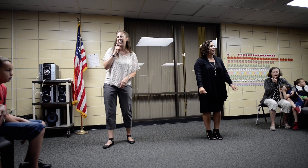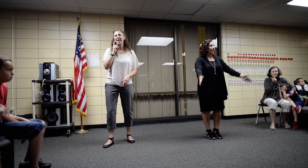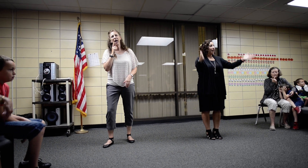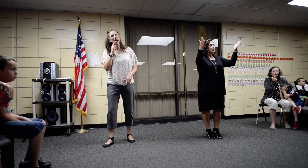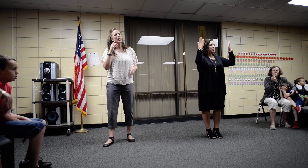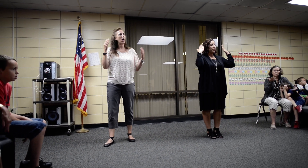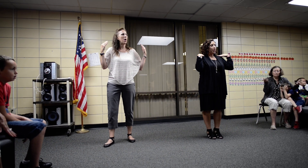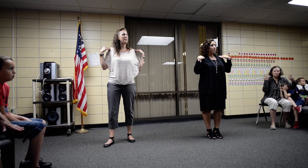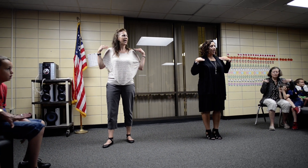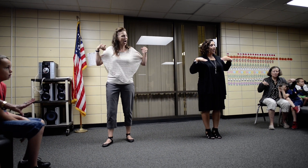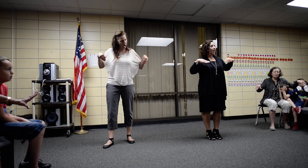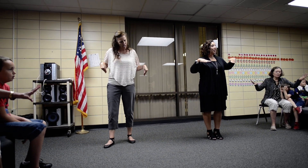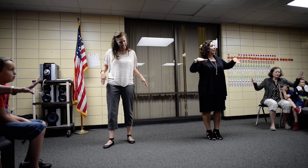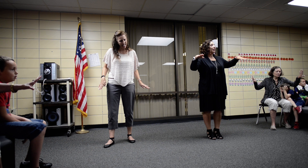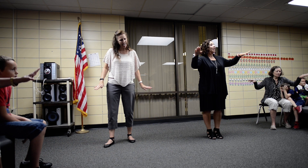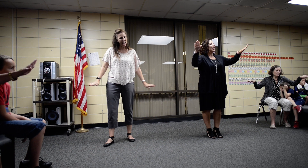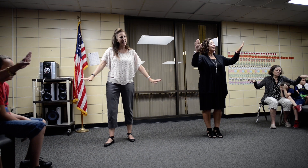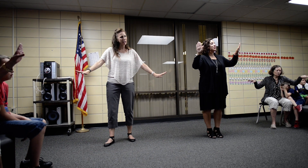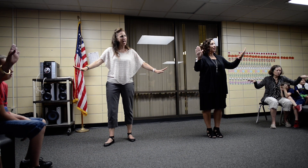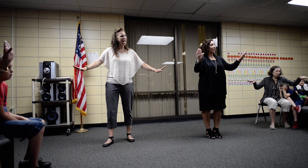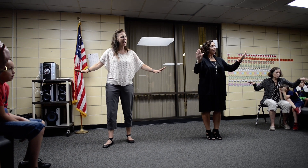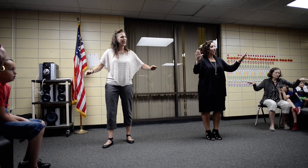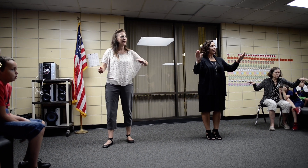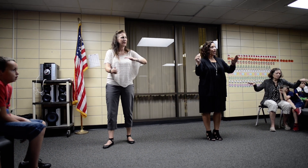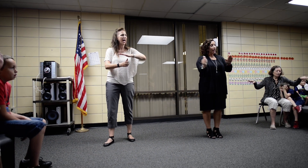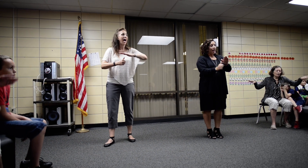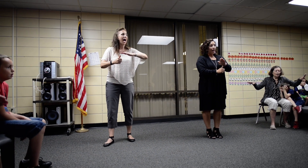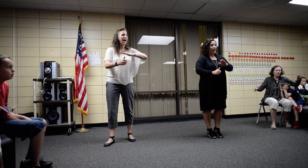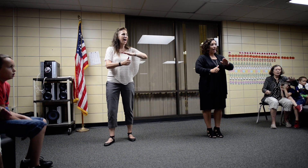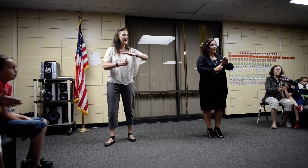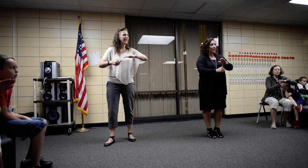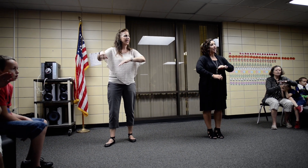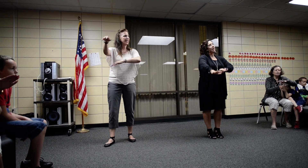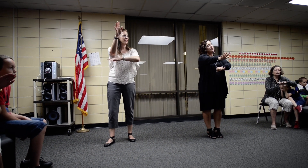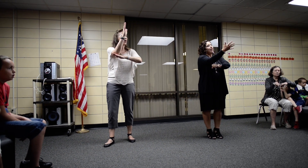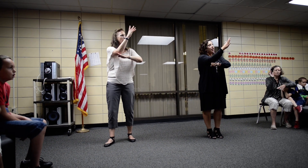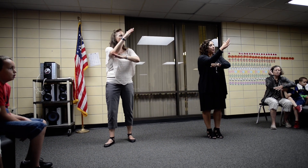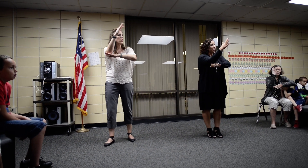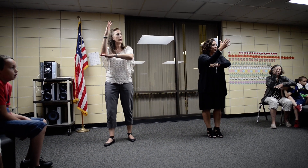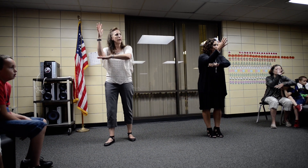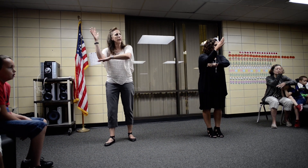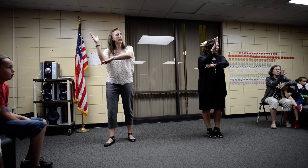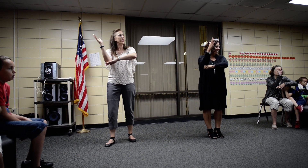You're a wizard in a room Hiding in the woods